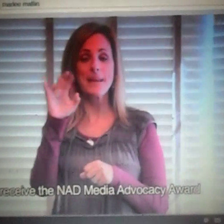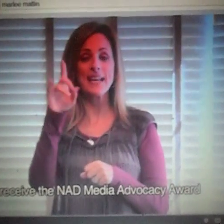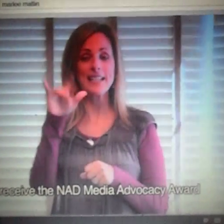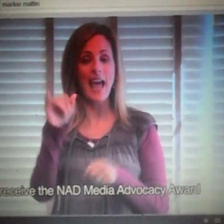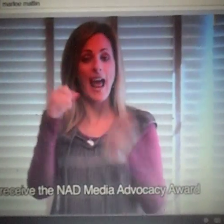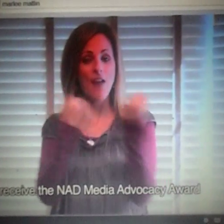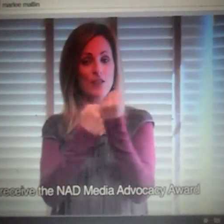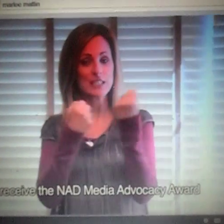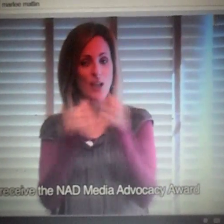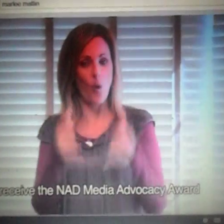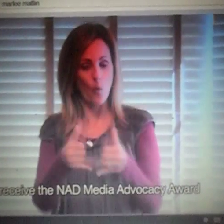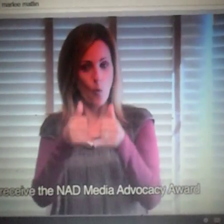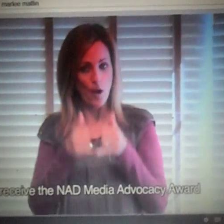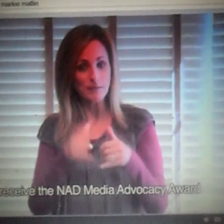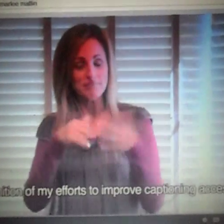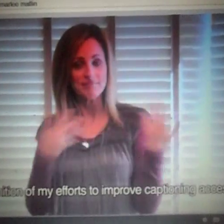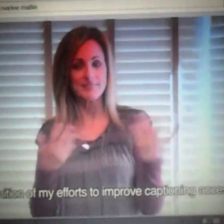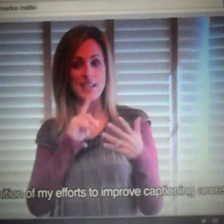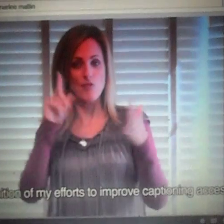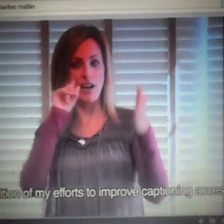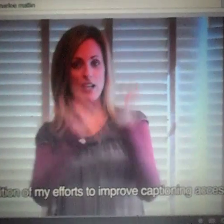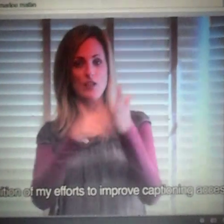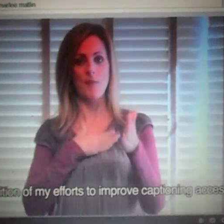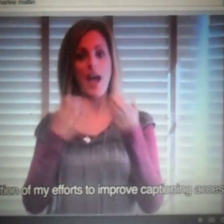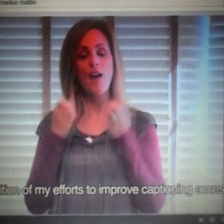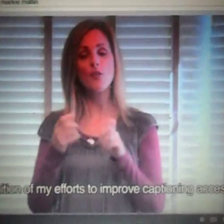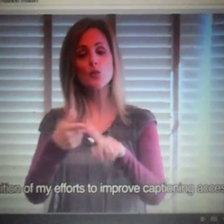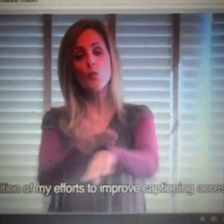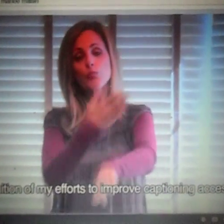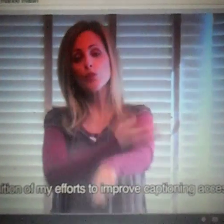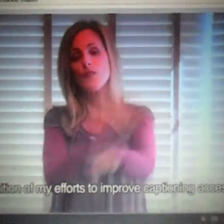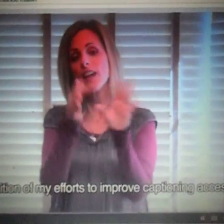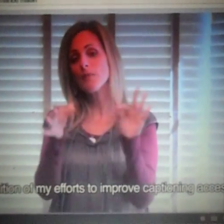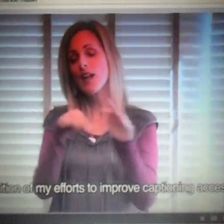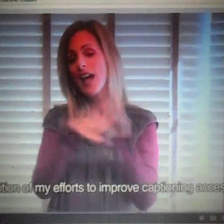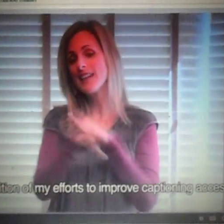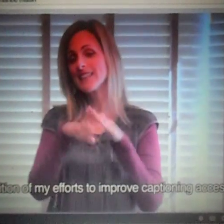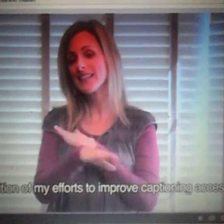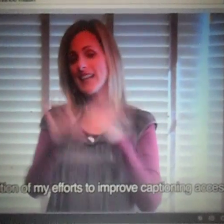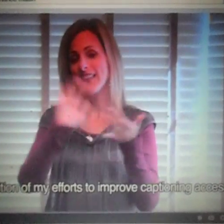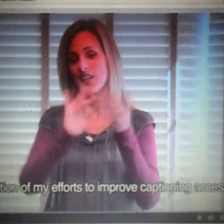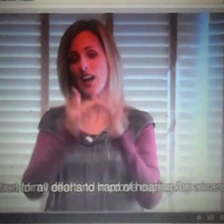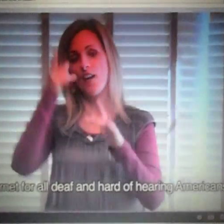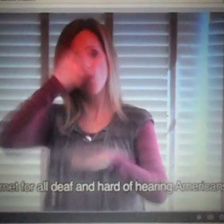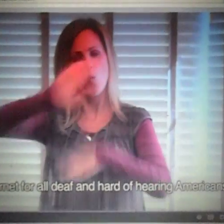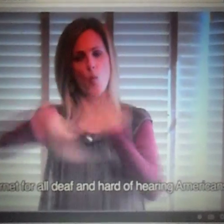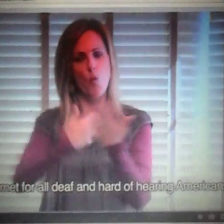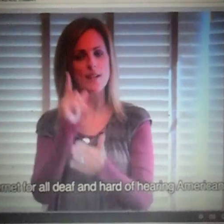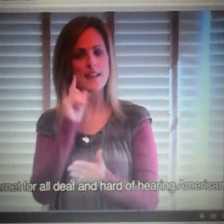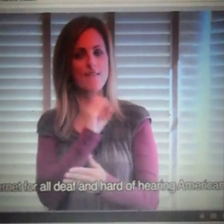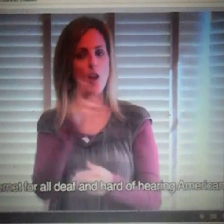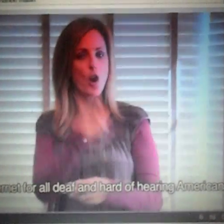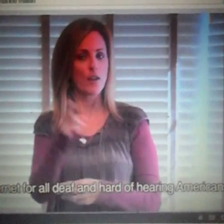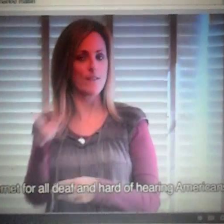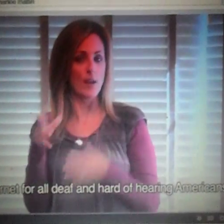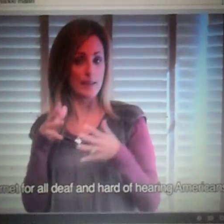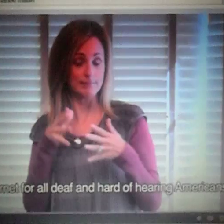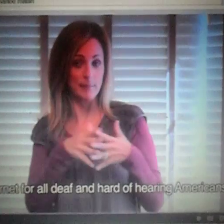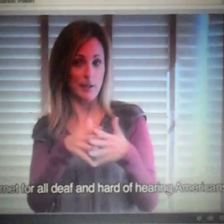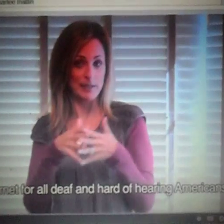Media Advocacy Award in recognition of my efforts to improve captioning access on the internet for all deaf and hard of hearing